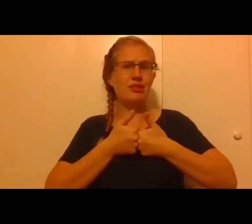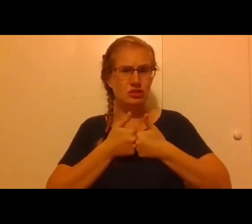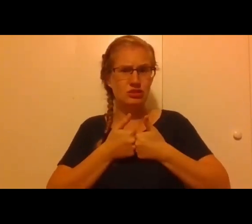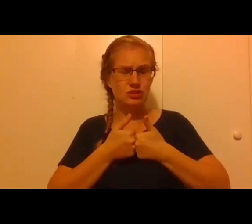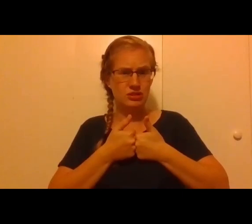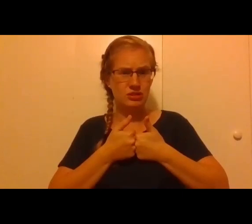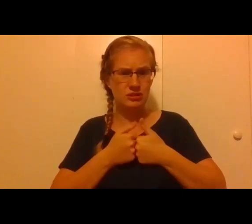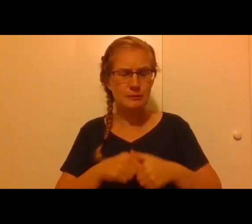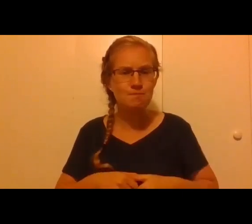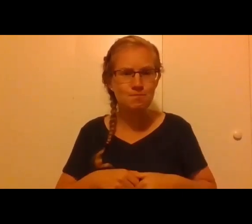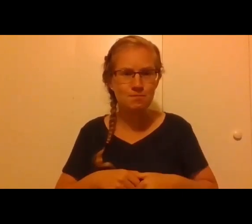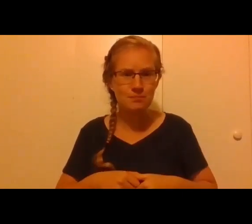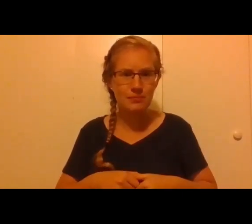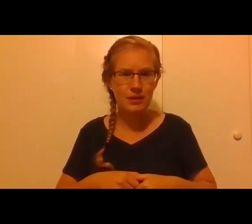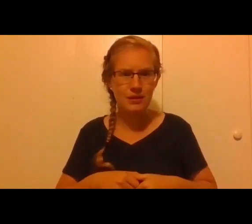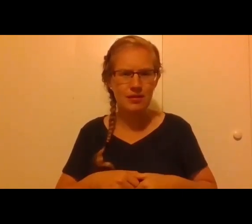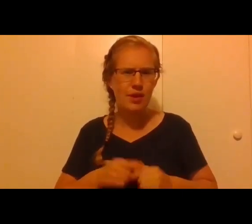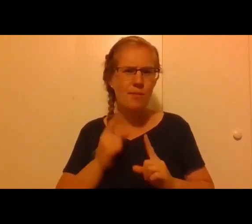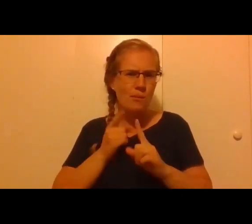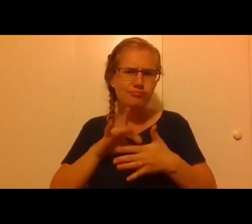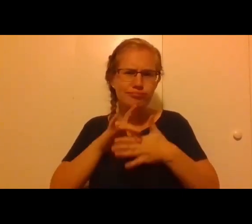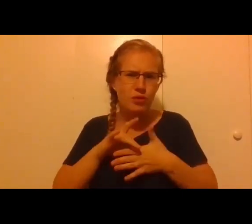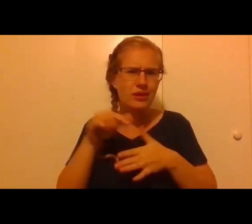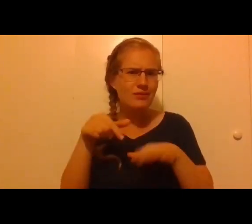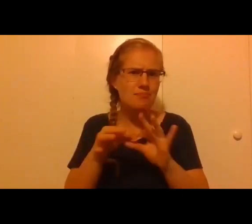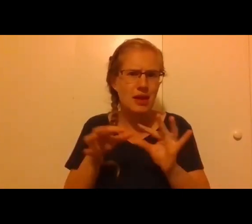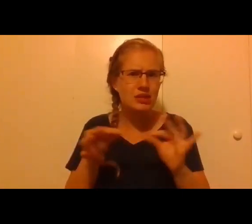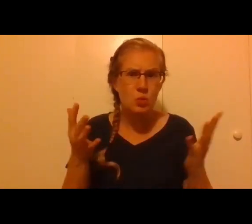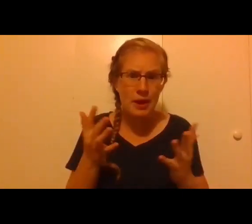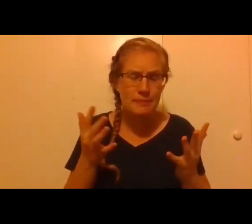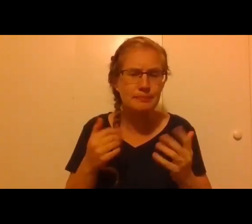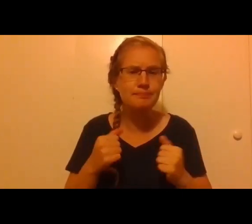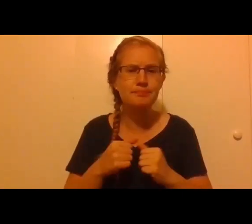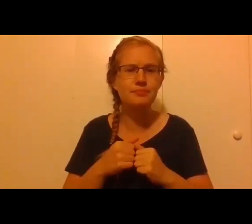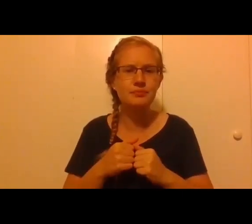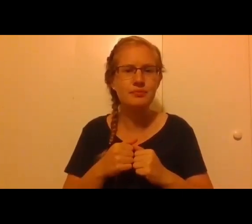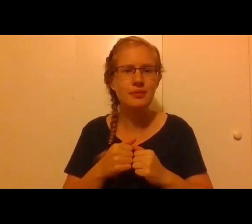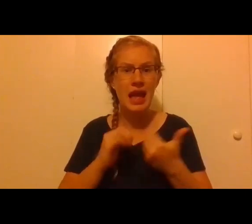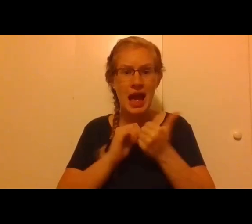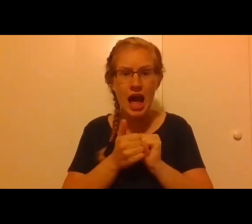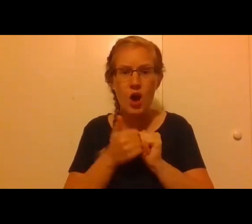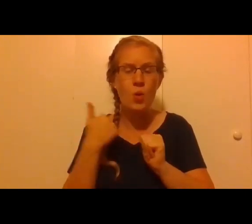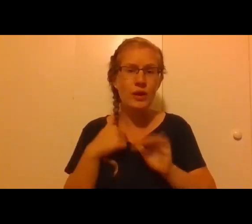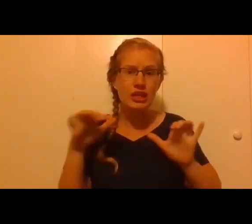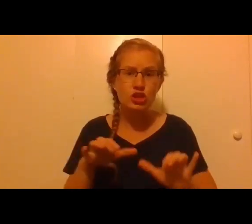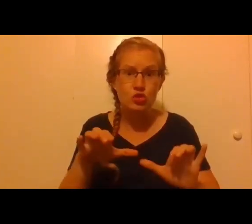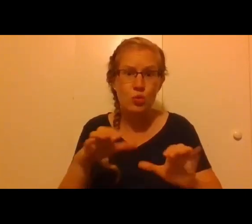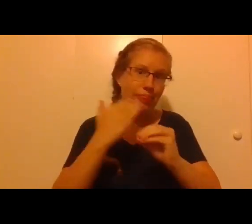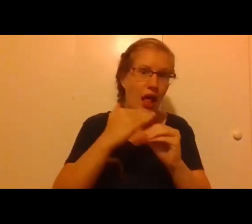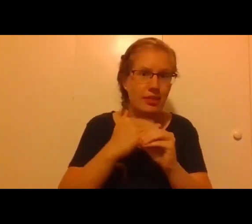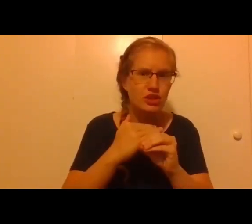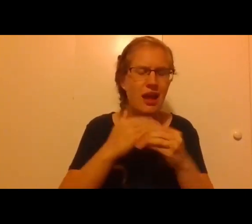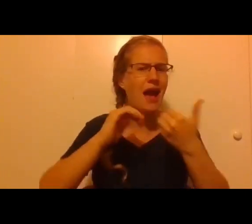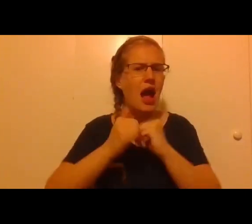The heart that I took away from this message is the way we do theology changes. The way one